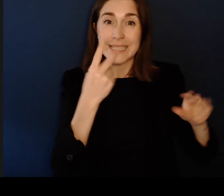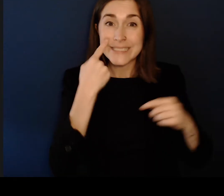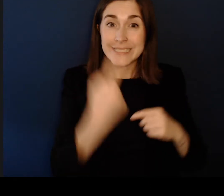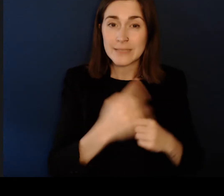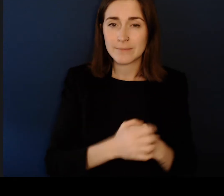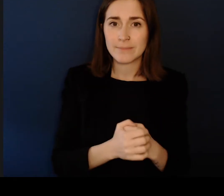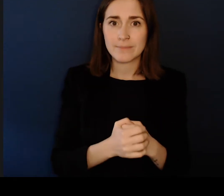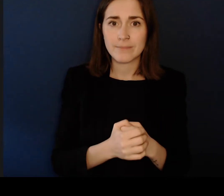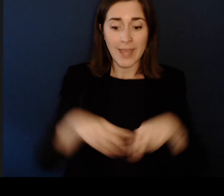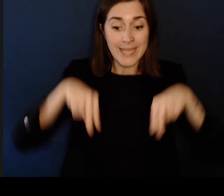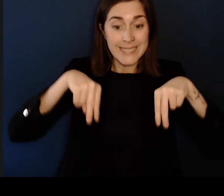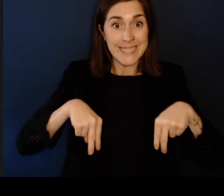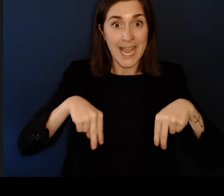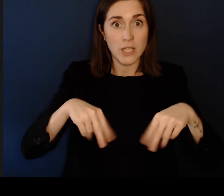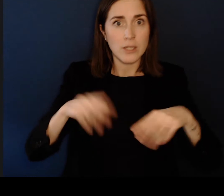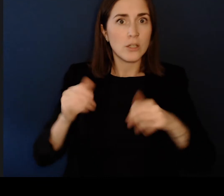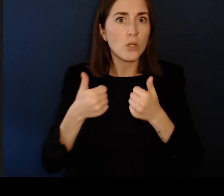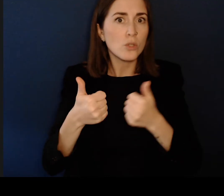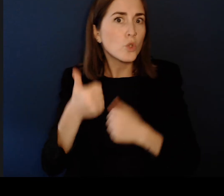Stand on their preferred side